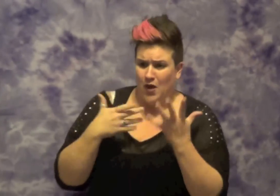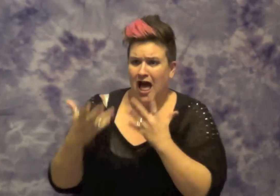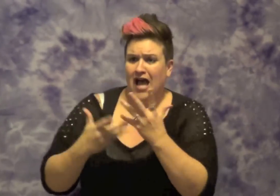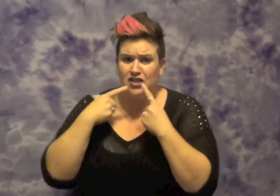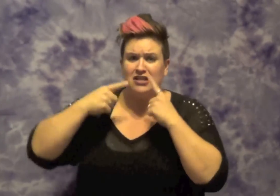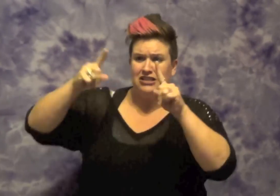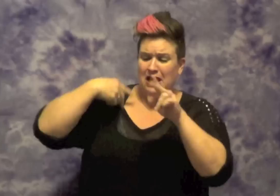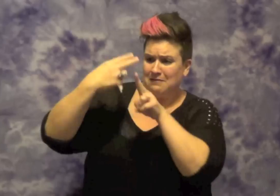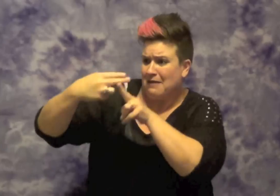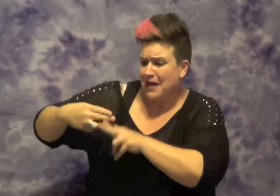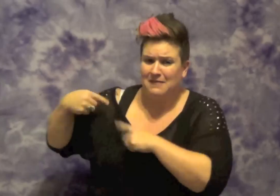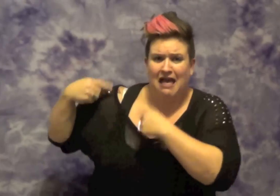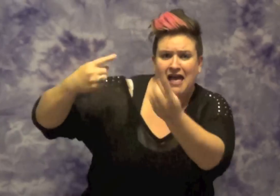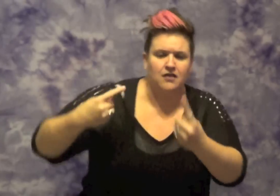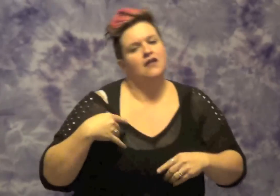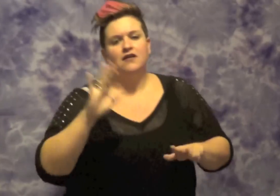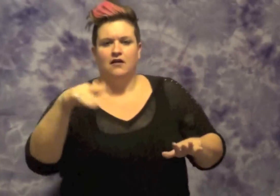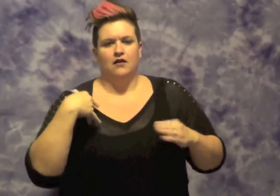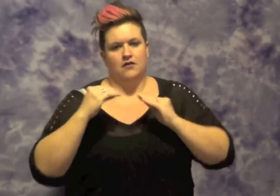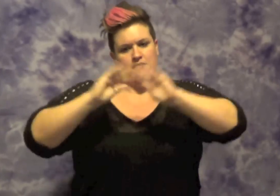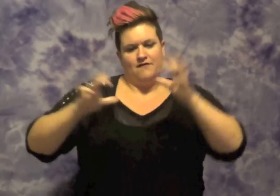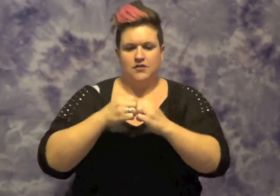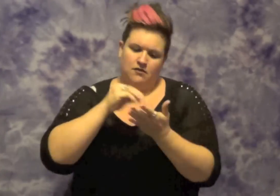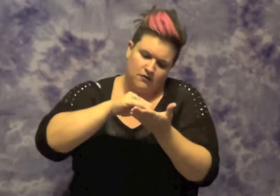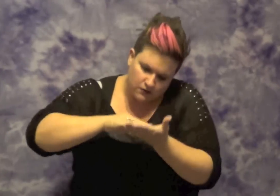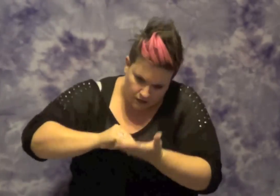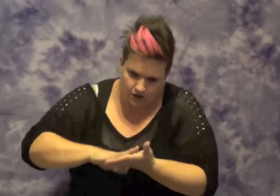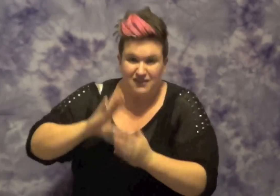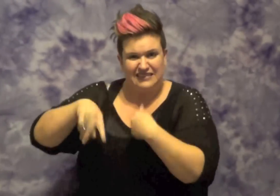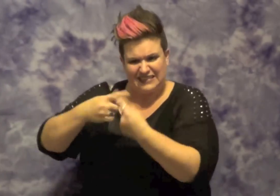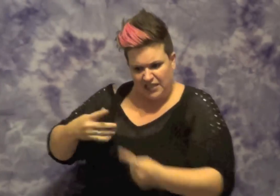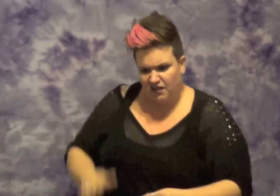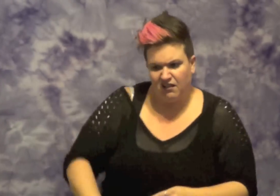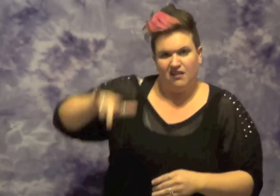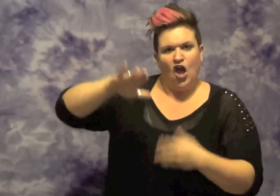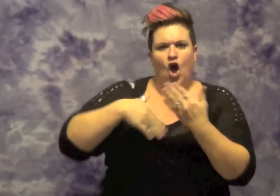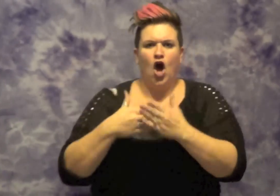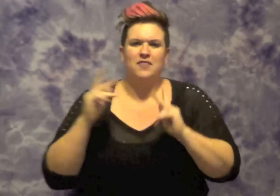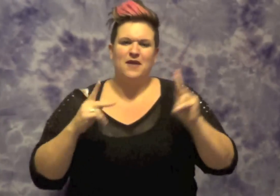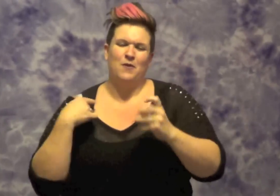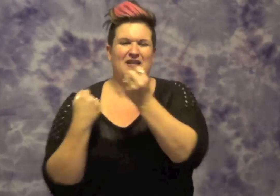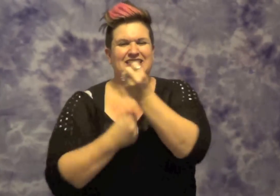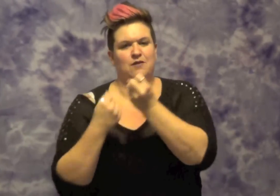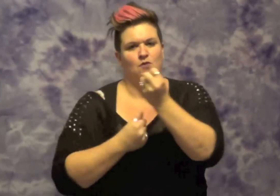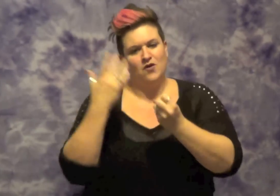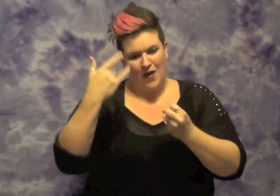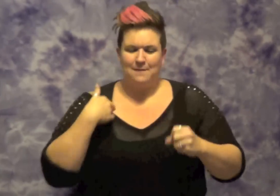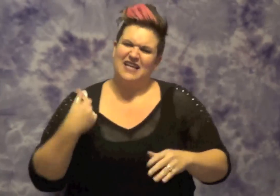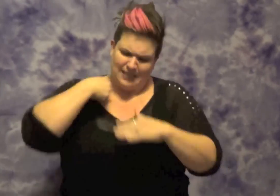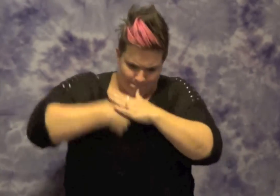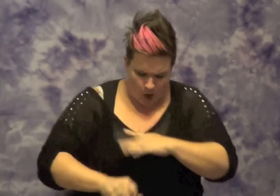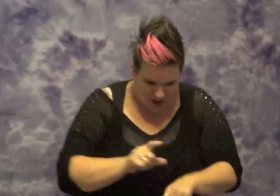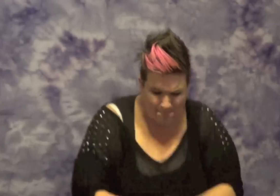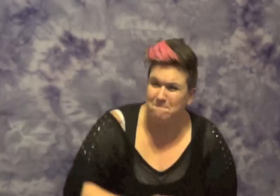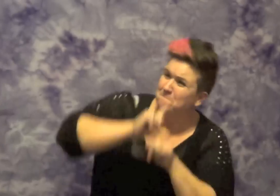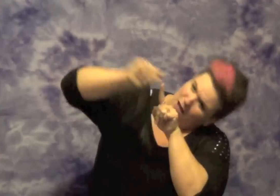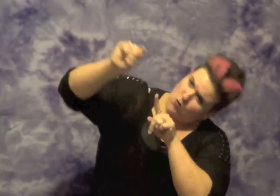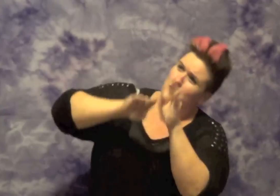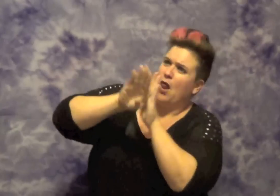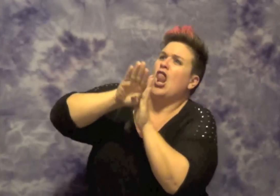got. Well, to be true for the blueprints, simply rage and youthful exuberance. Everybody loves to root for a nuisance. Hit the earth like an asteroid, need nothing but shoot for the moon sense. Pew! MCs